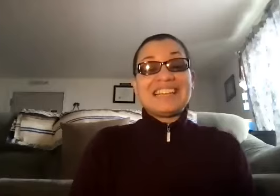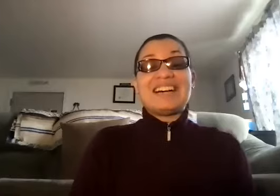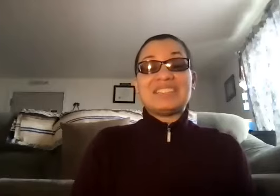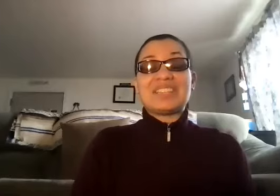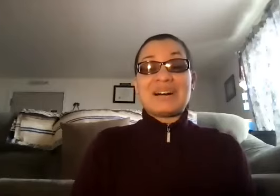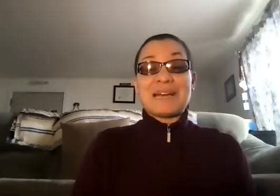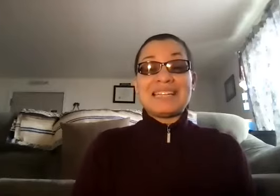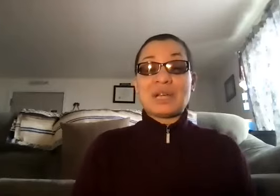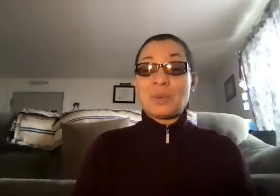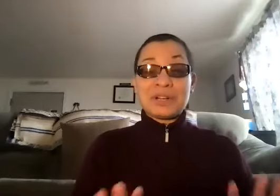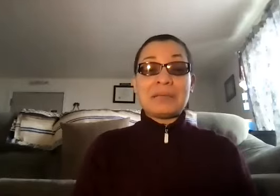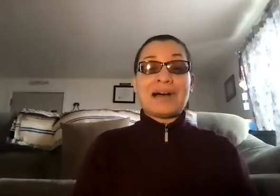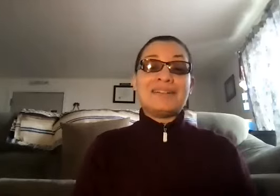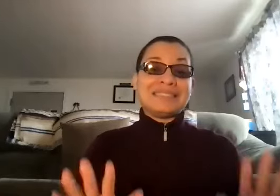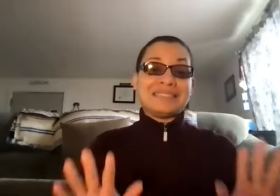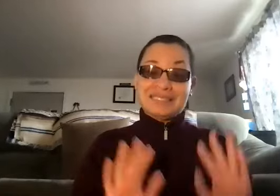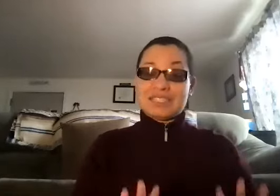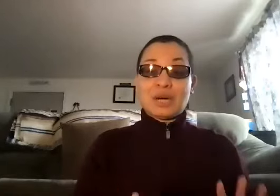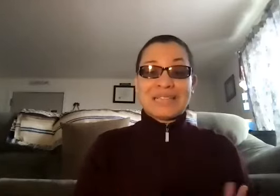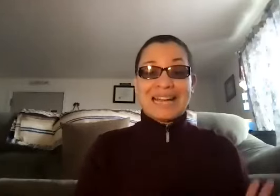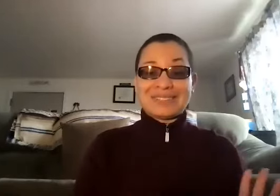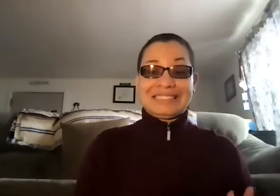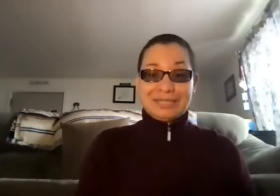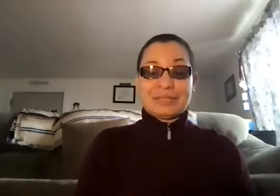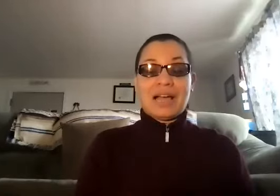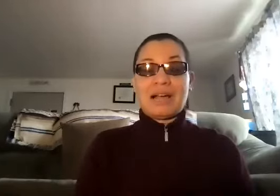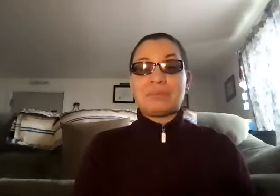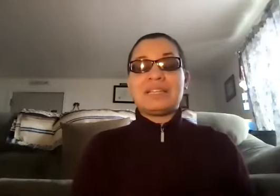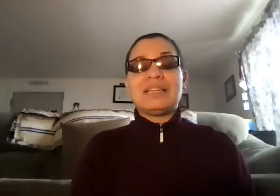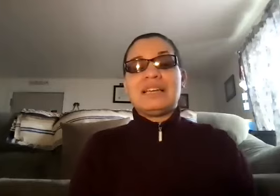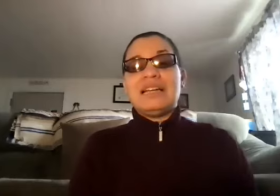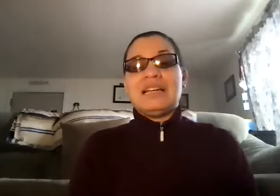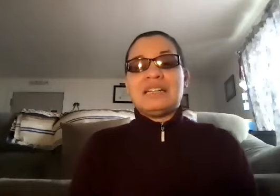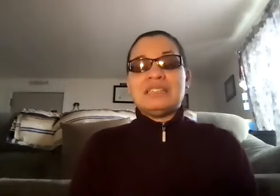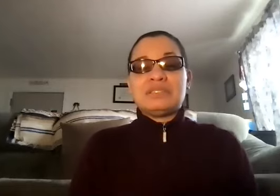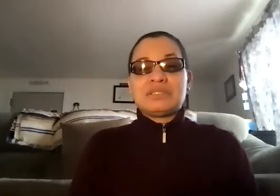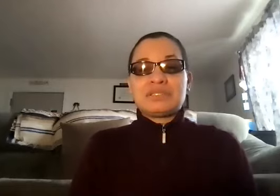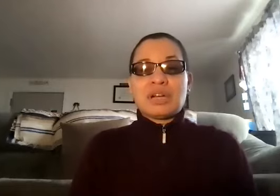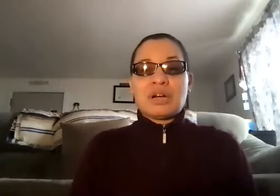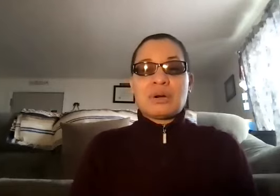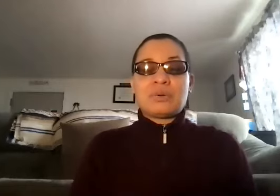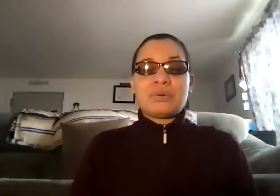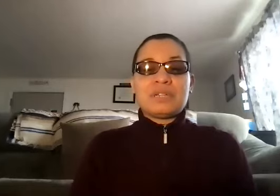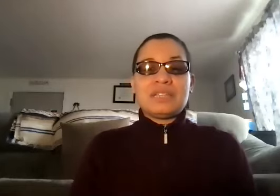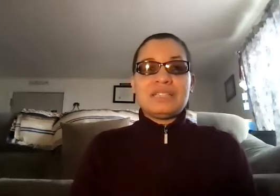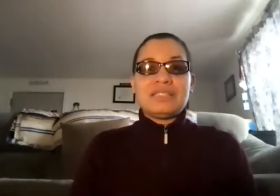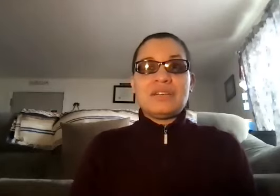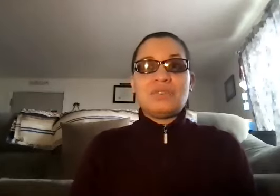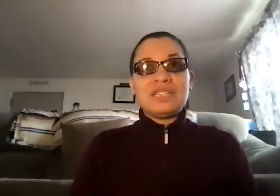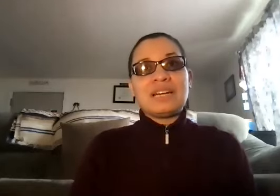I don't worry about it. Just slow down and take your time. And so it really does